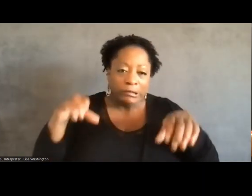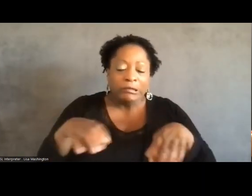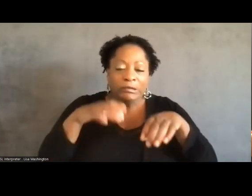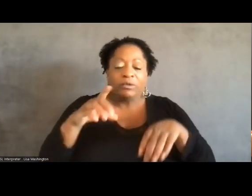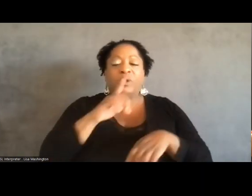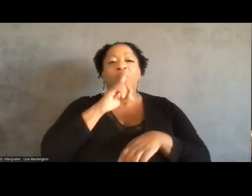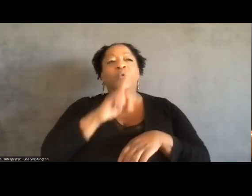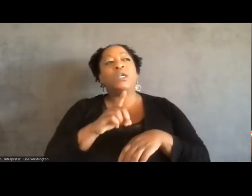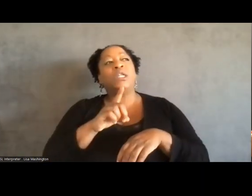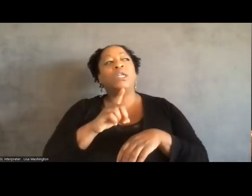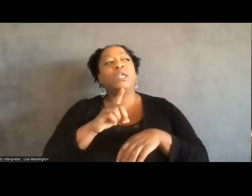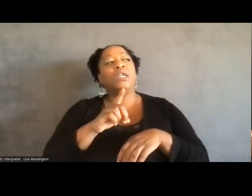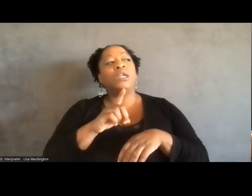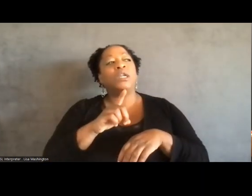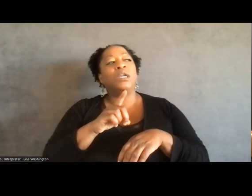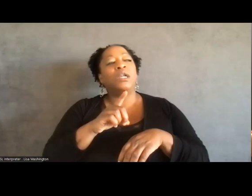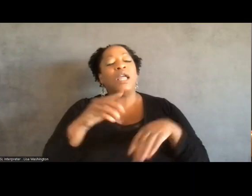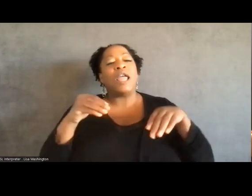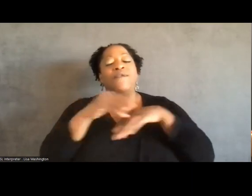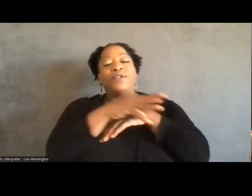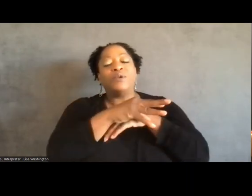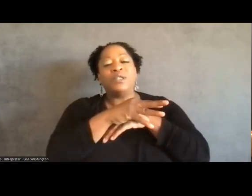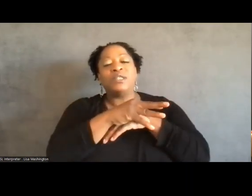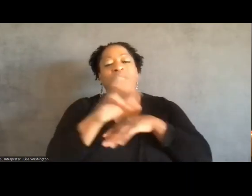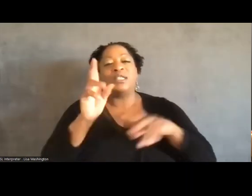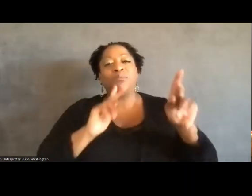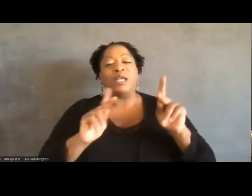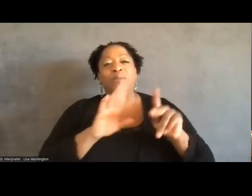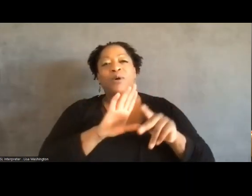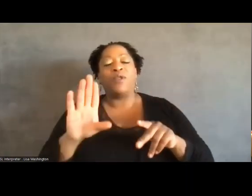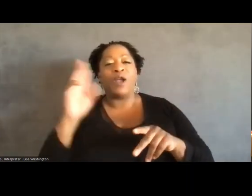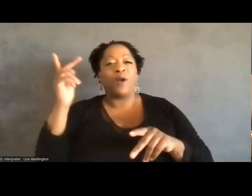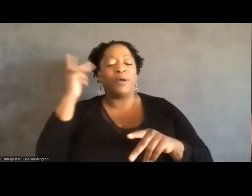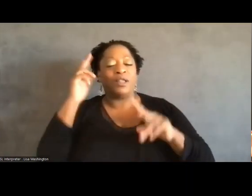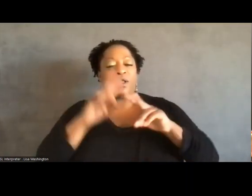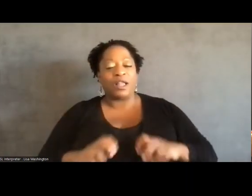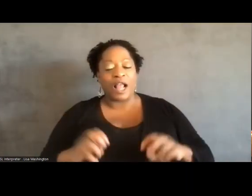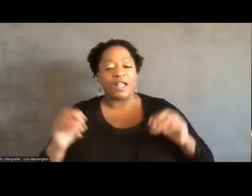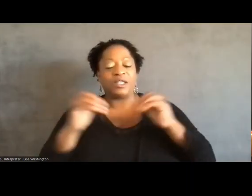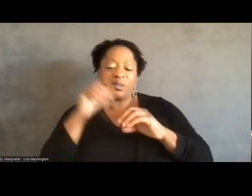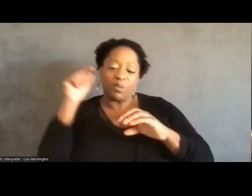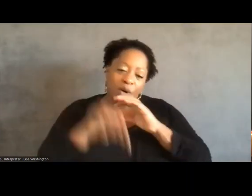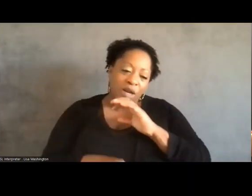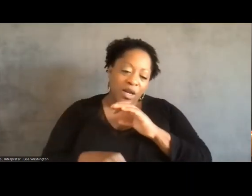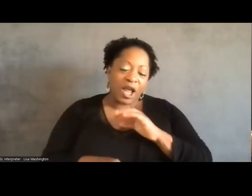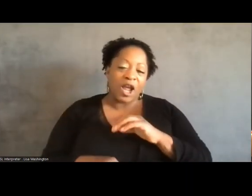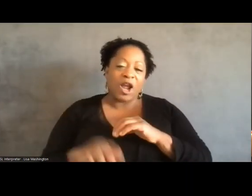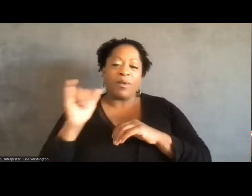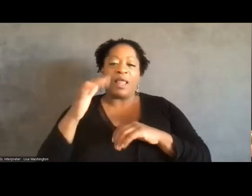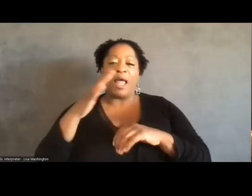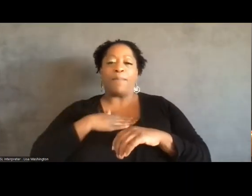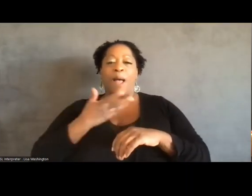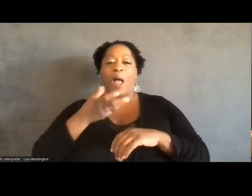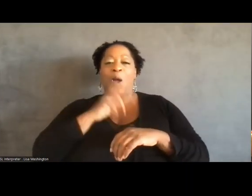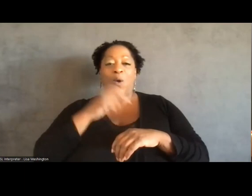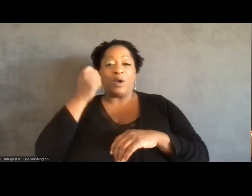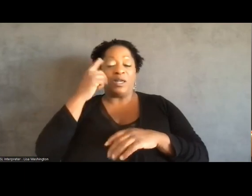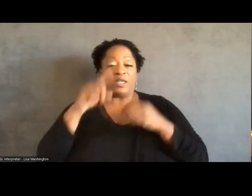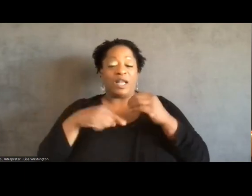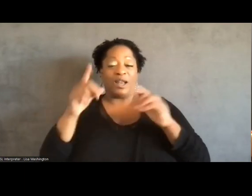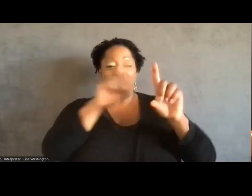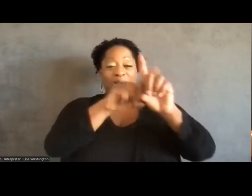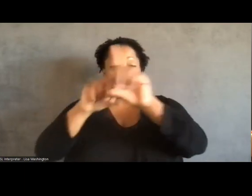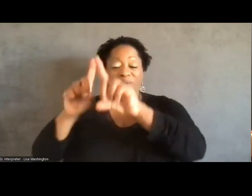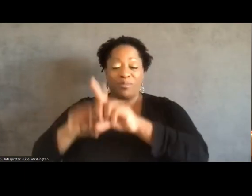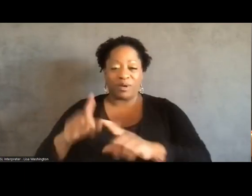pushes people's like political analysis further. All of us, right. Like my own understanding of all this stuff, of course, shifts in the context of the